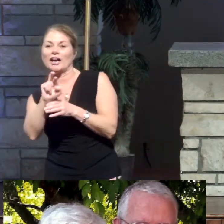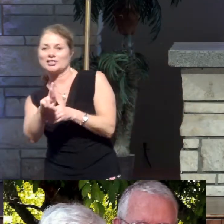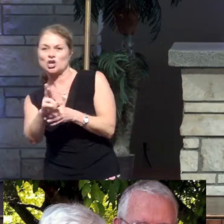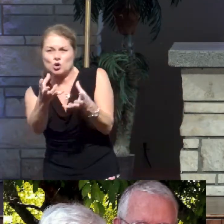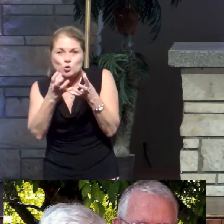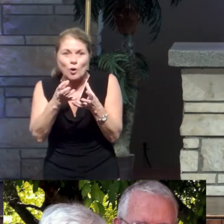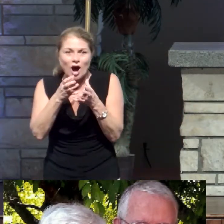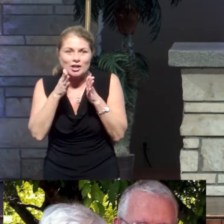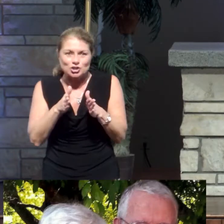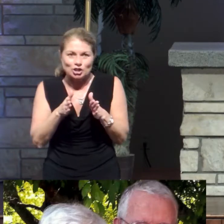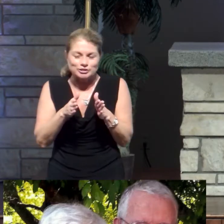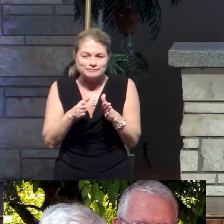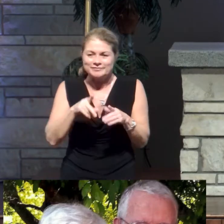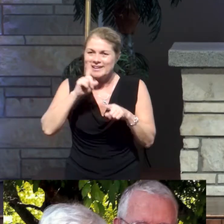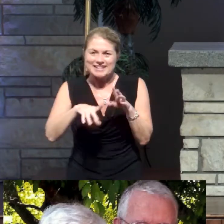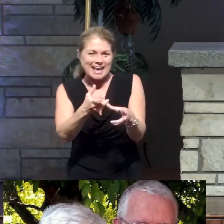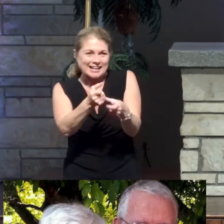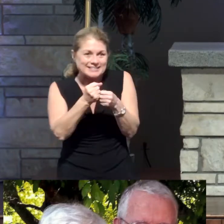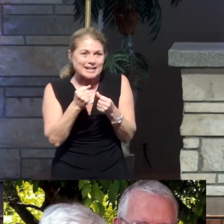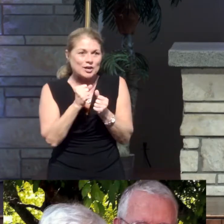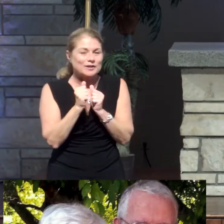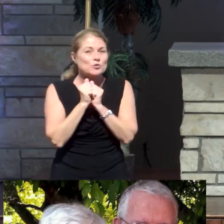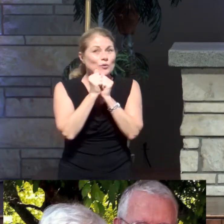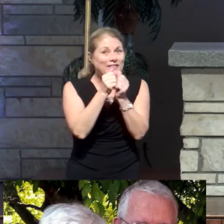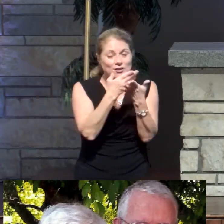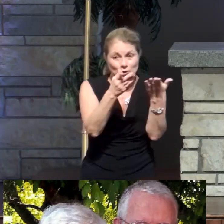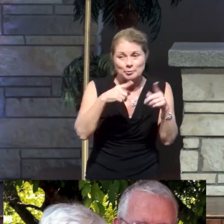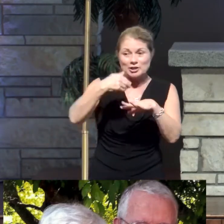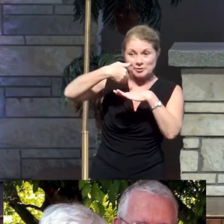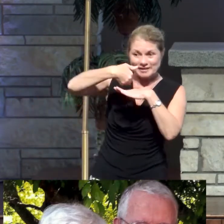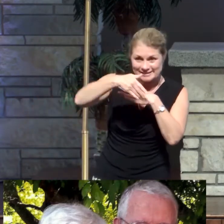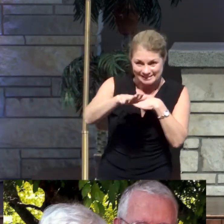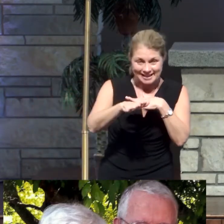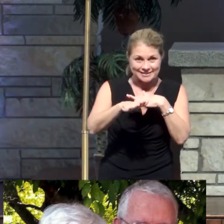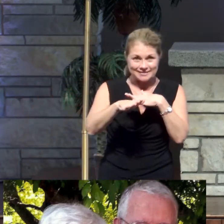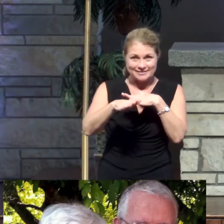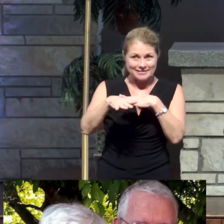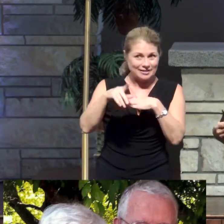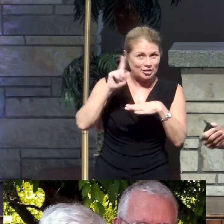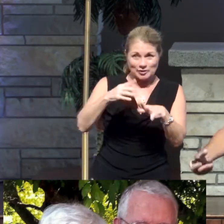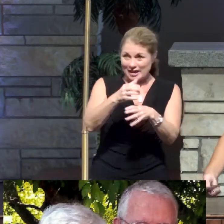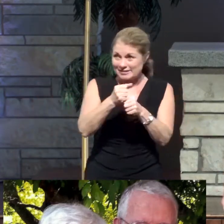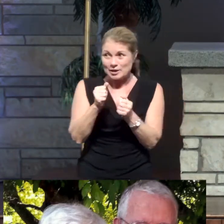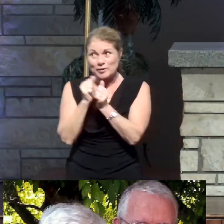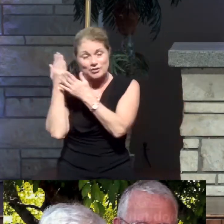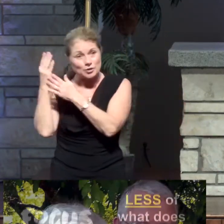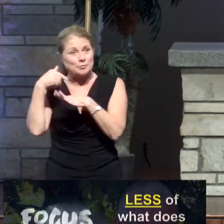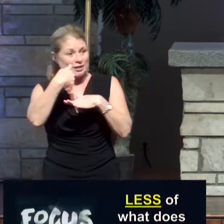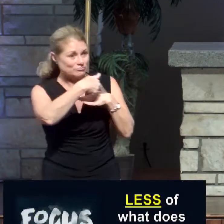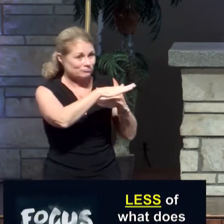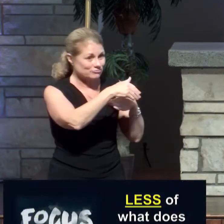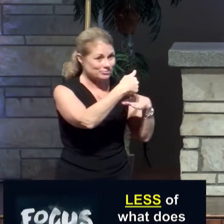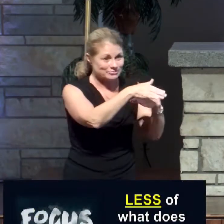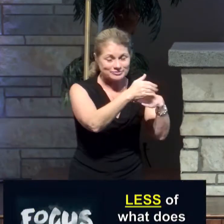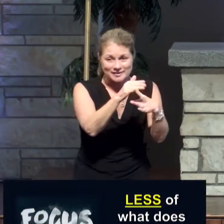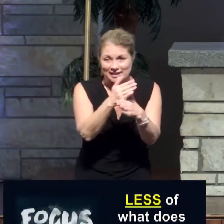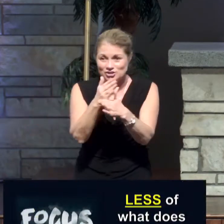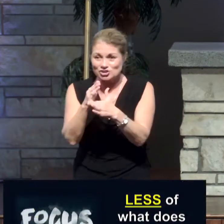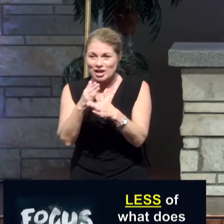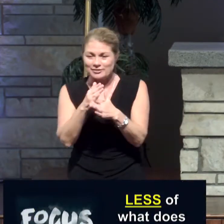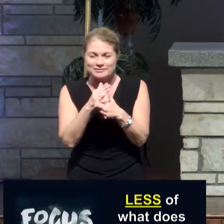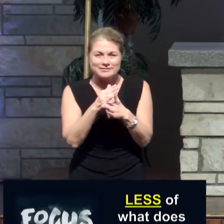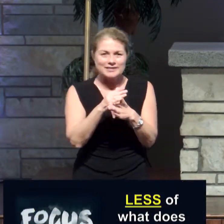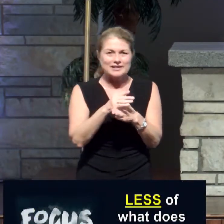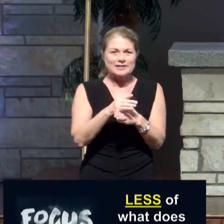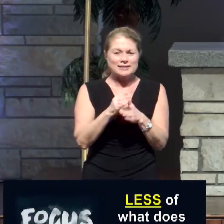is, you can't take it with you but you can send it ahead. You can't take it with you but you can send it ahead. My friends, we need to focus less on